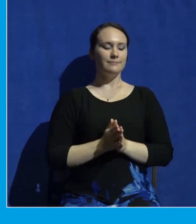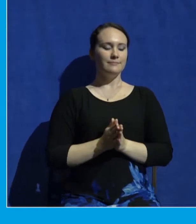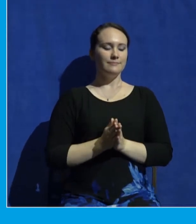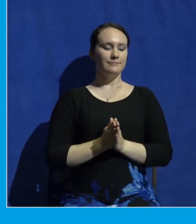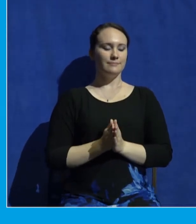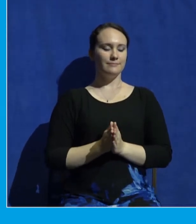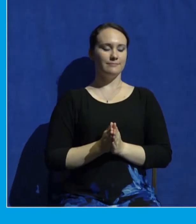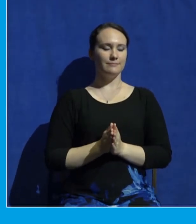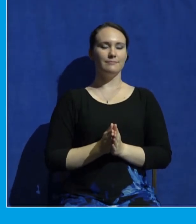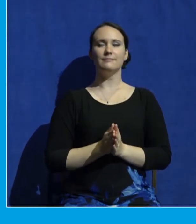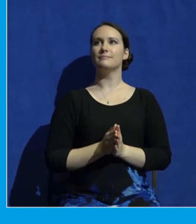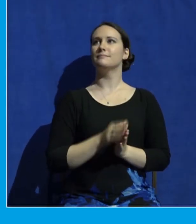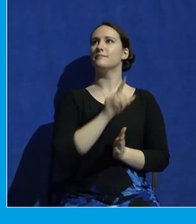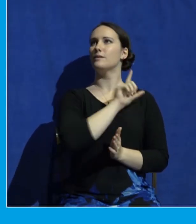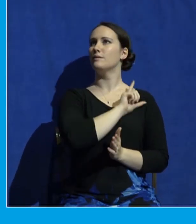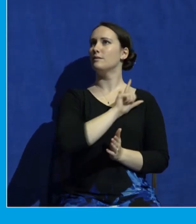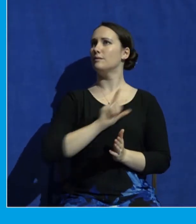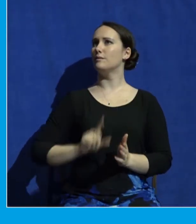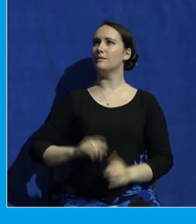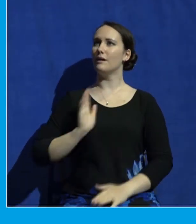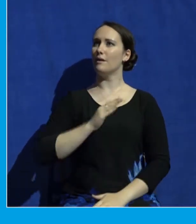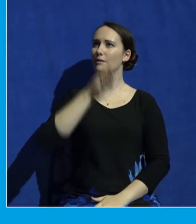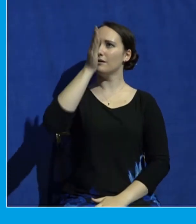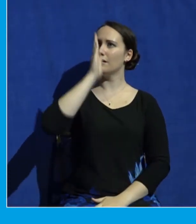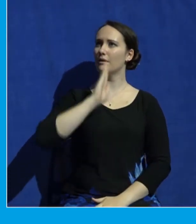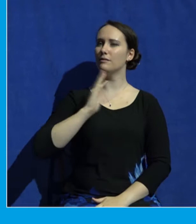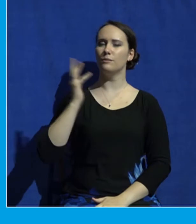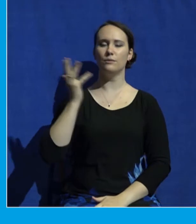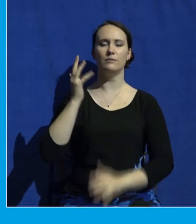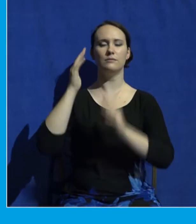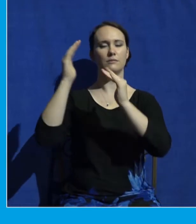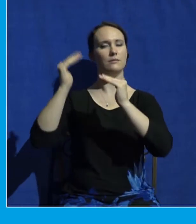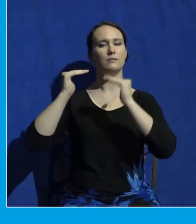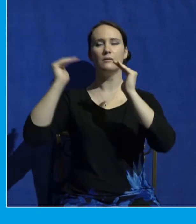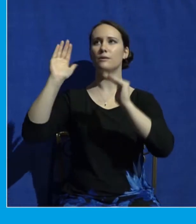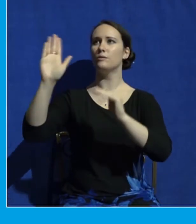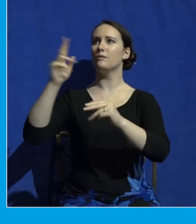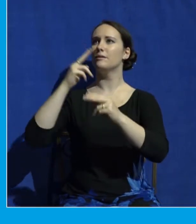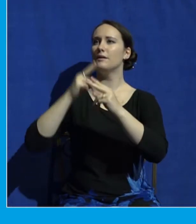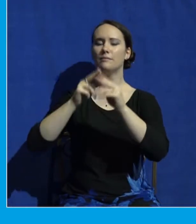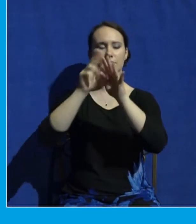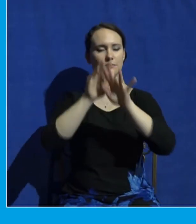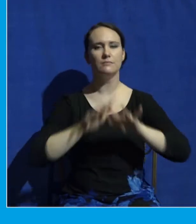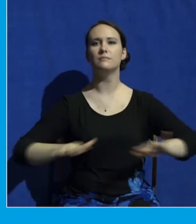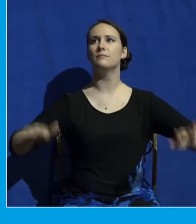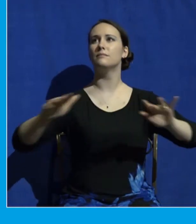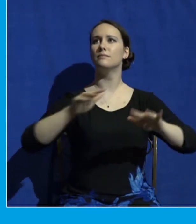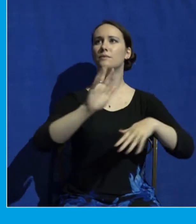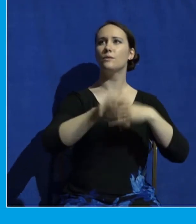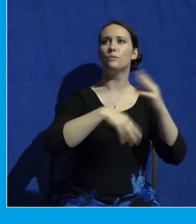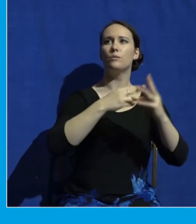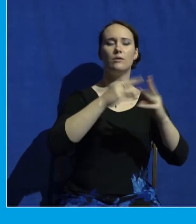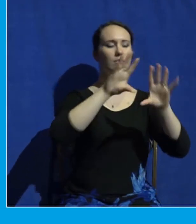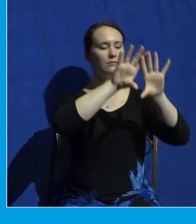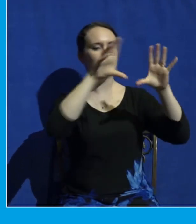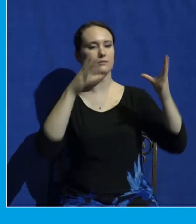O Lord, our God, how majestic is your name in all the earth, in all creation. Lord, we praise your name.